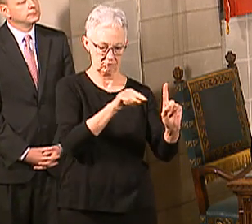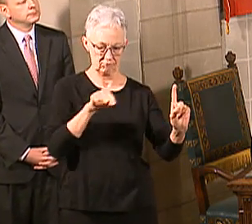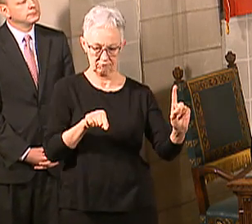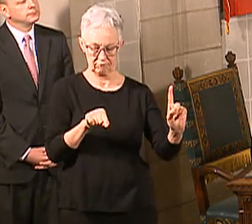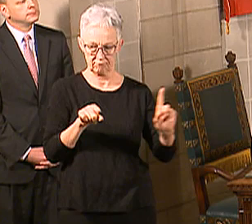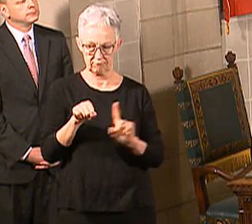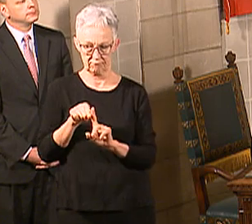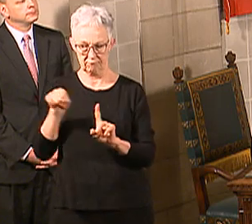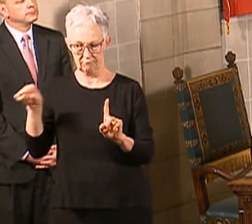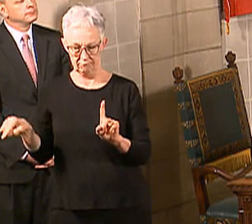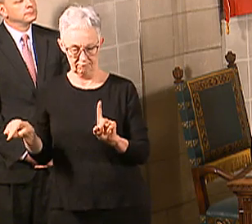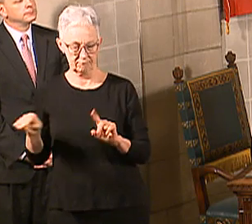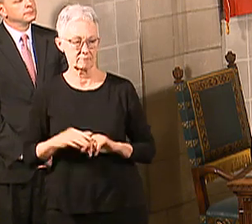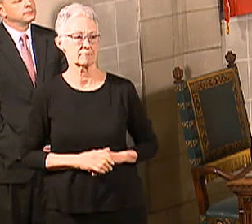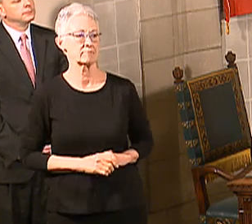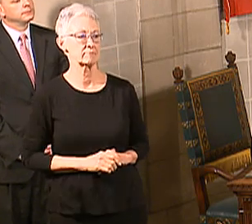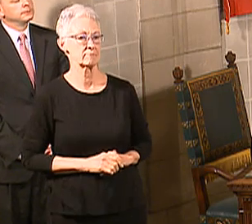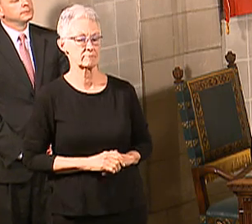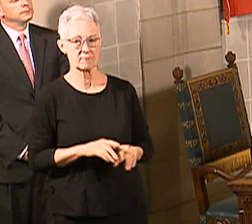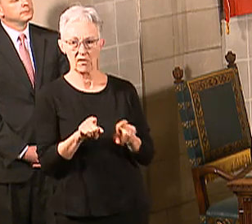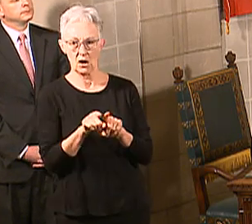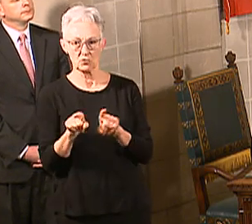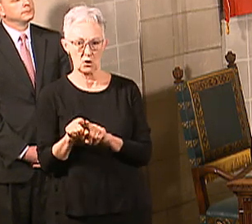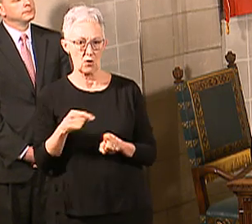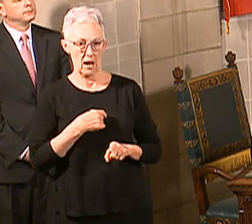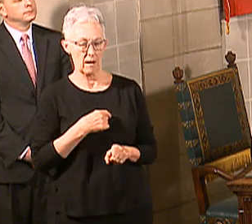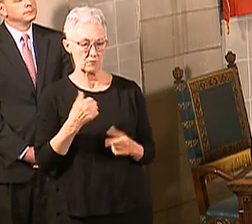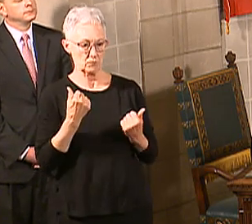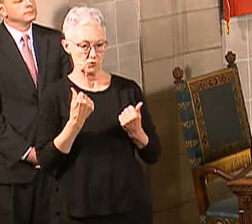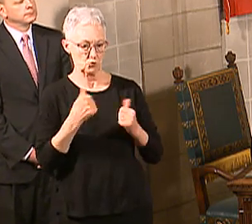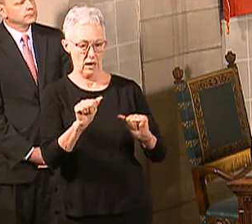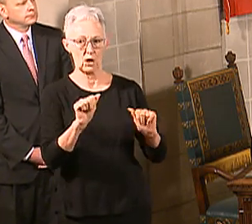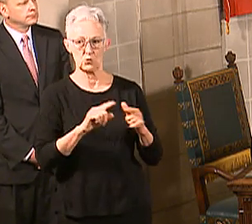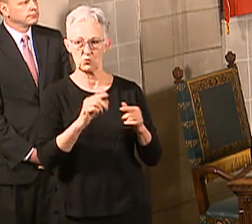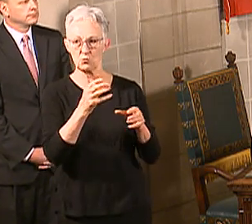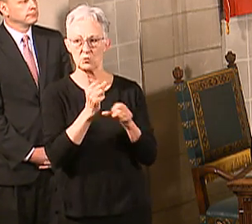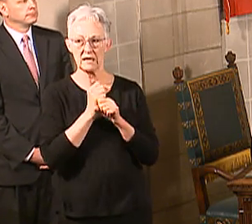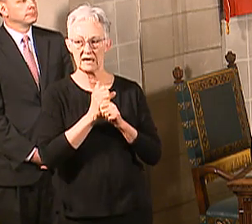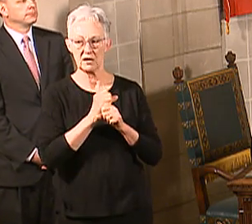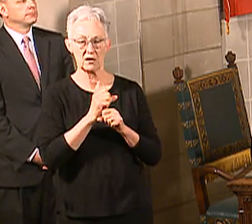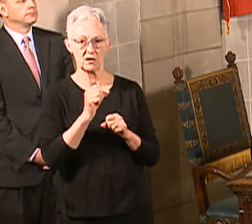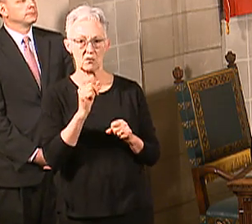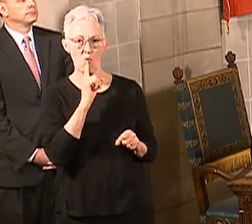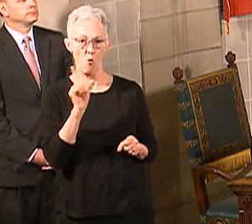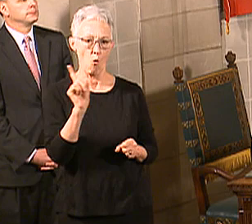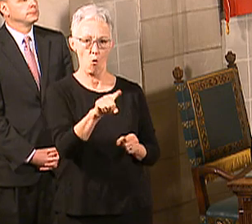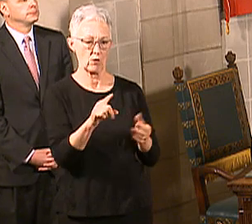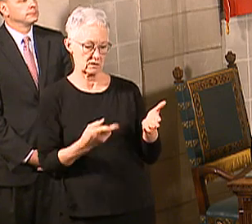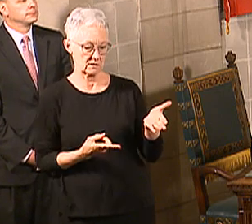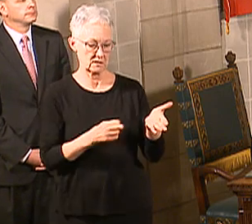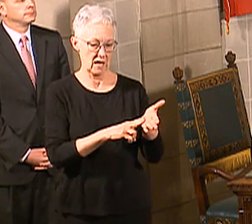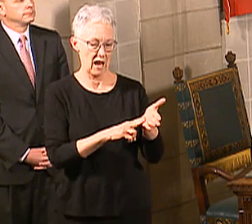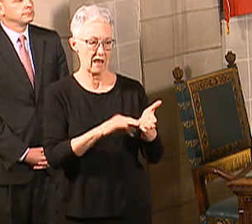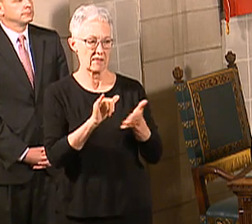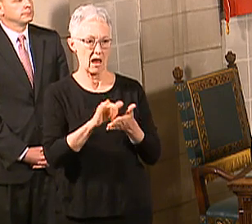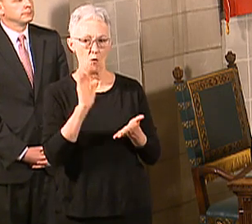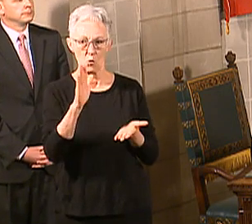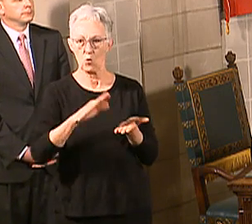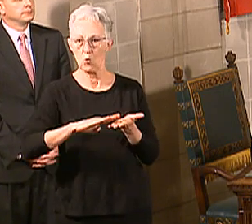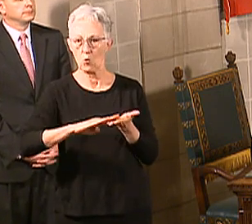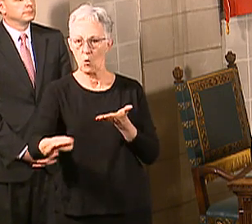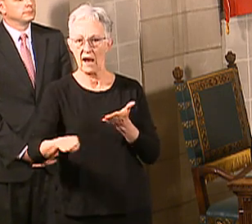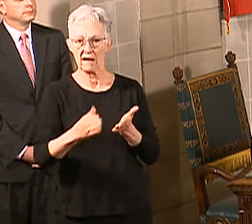I am also in the process of getting an executive order out that will waive regulations with regard to our health care facilities.